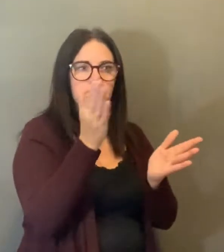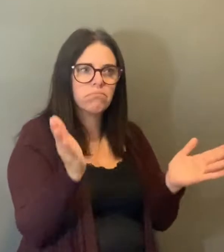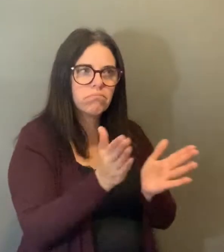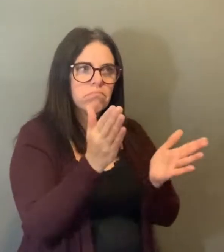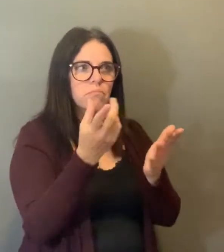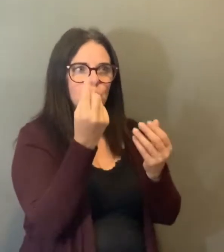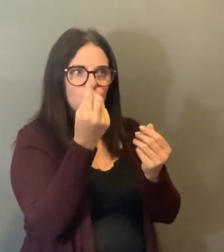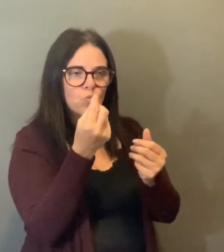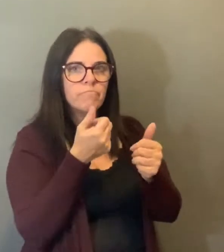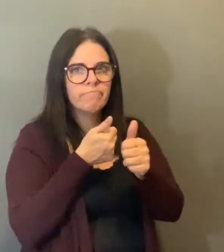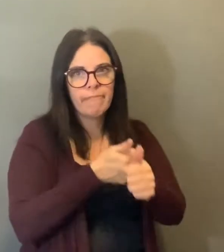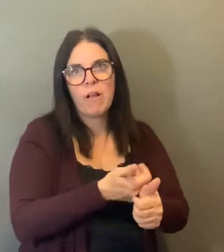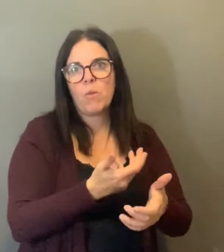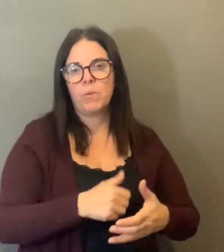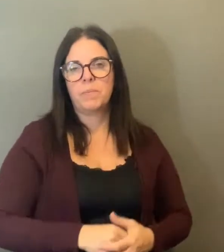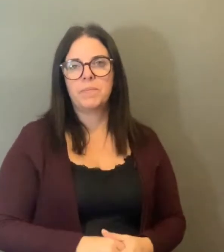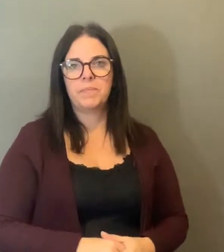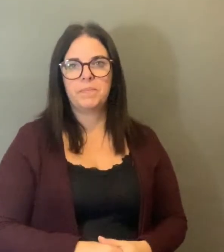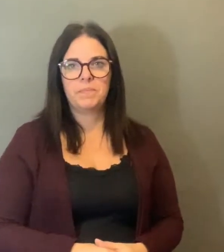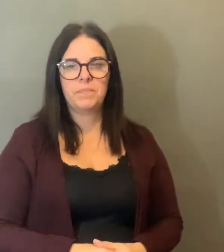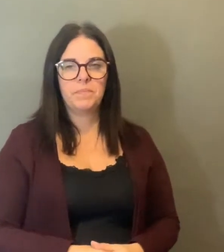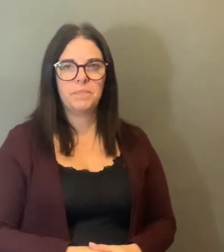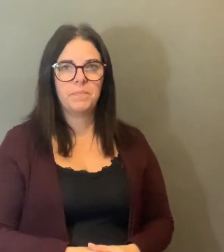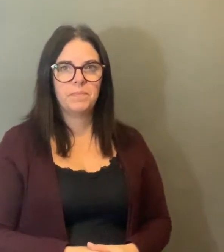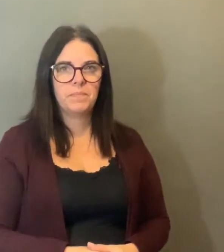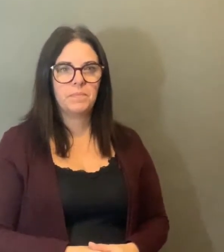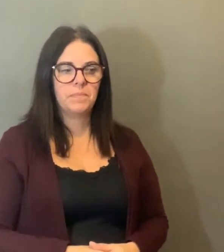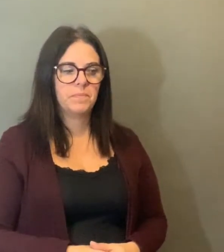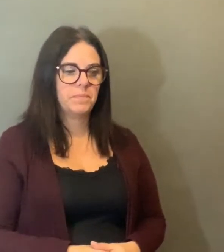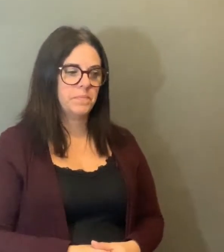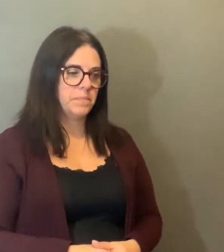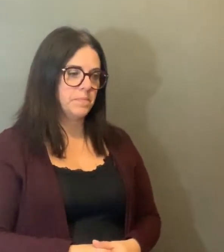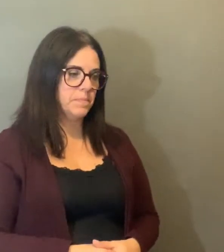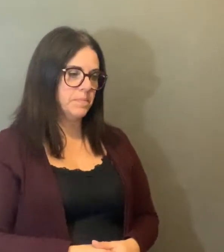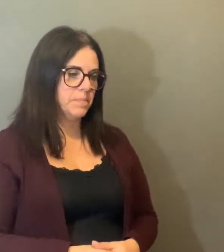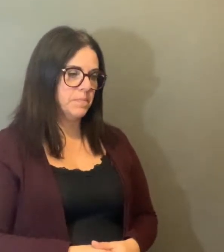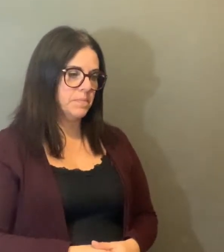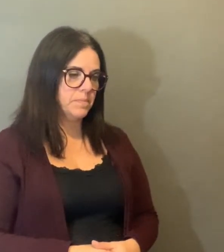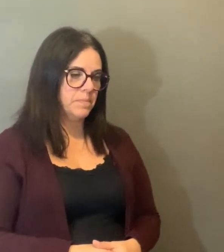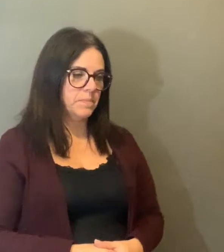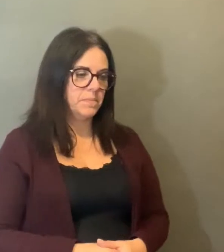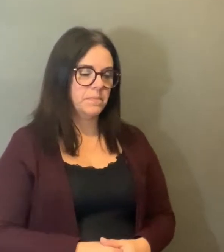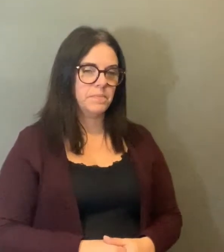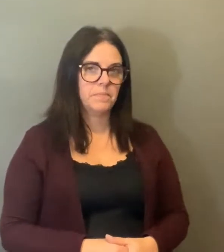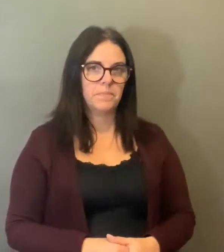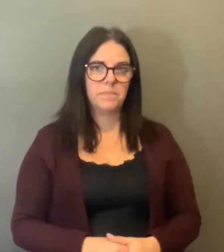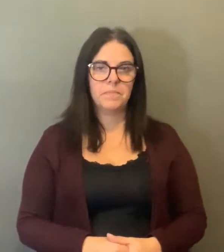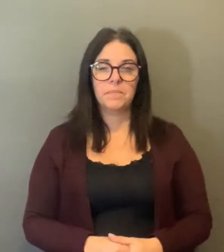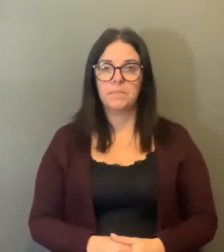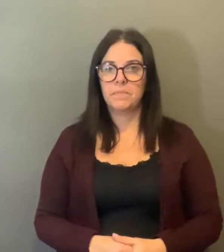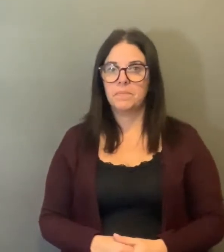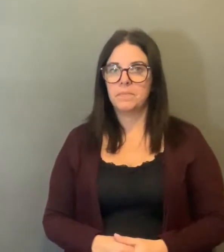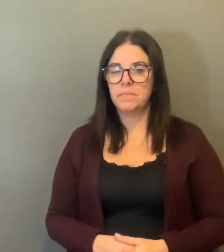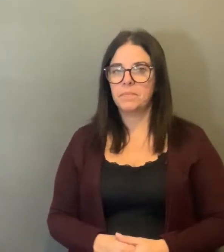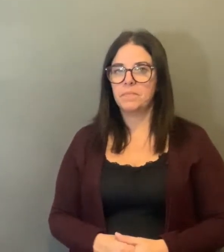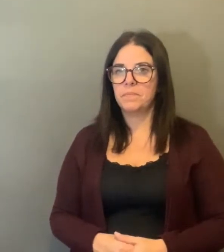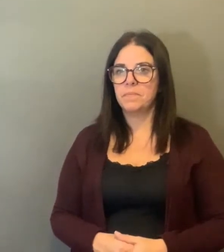not. But anything that is coming from credible scientific research, we would provide those recommendations.